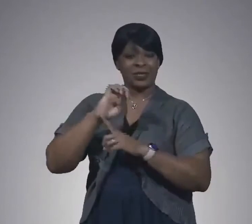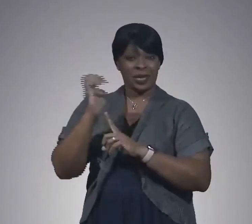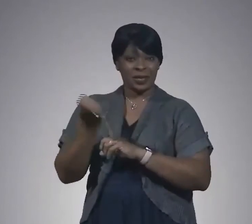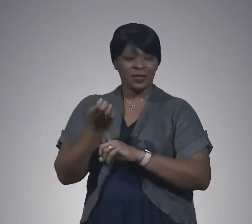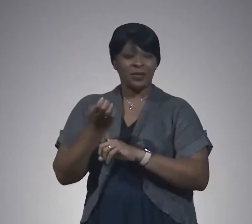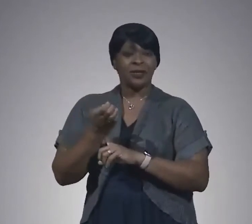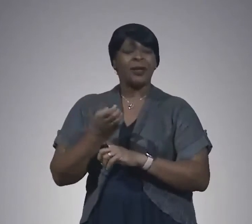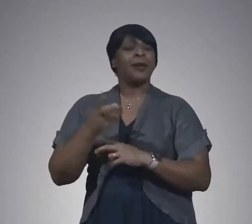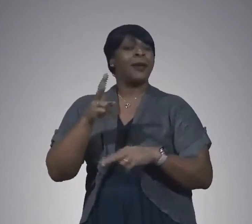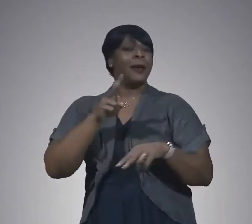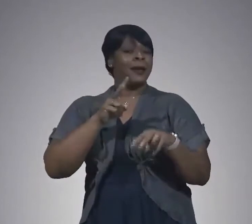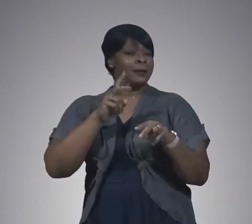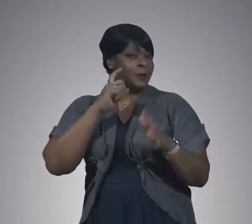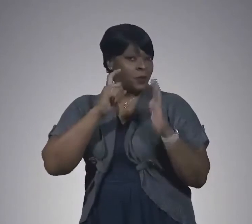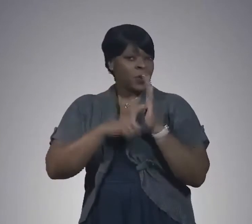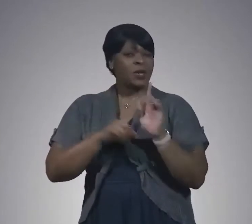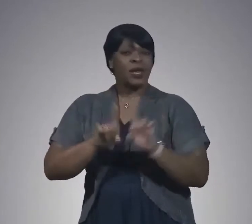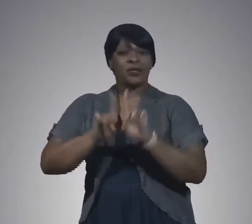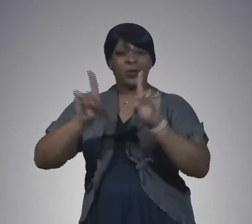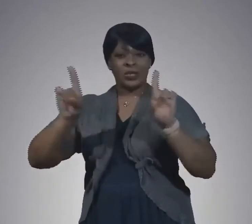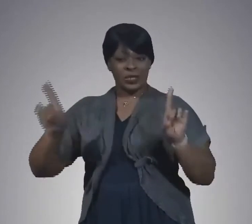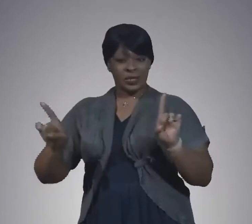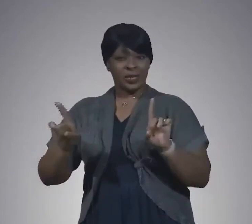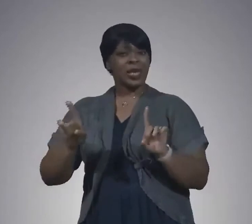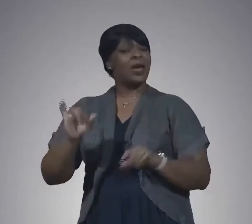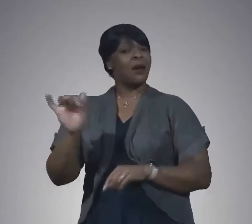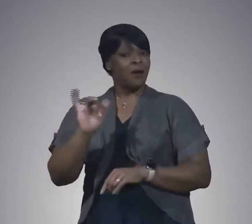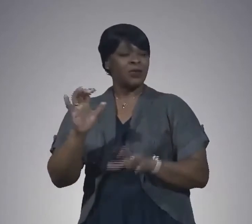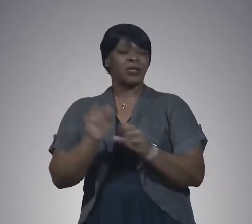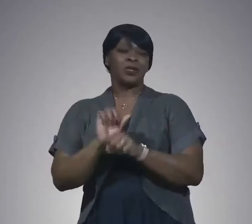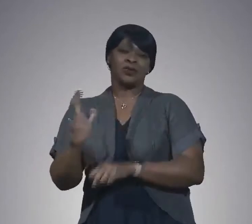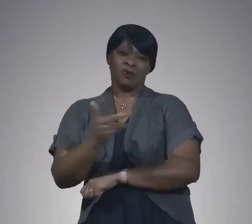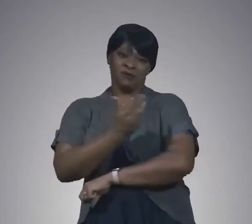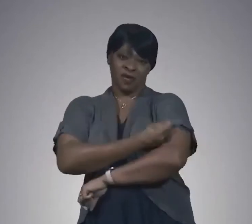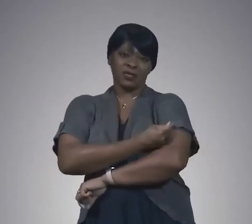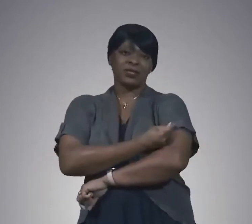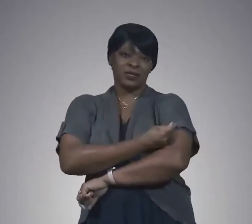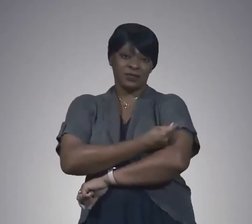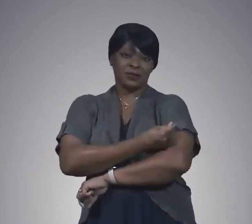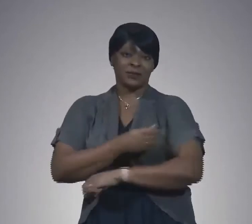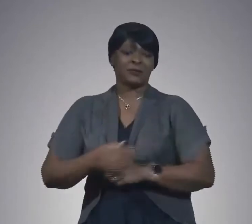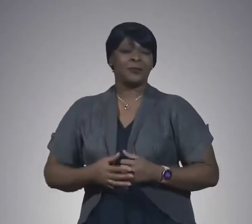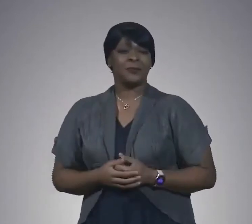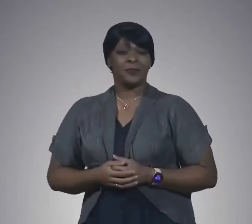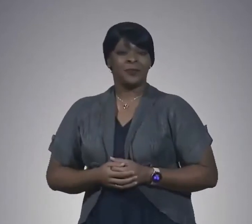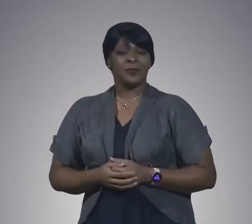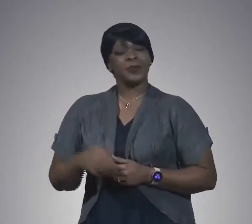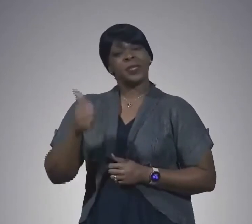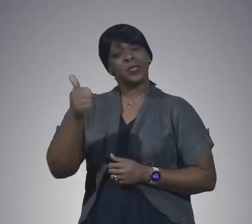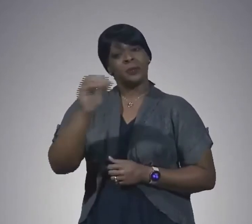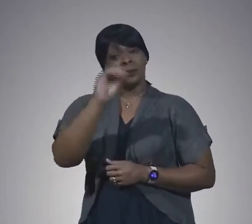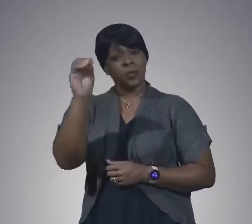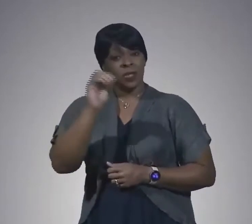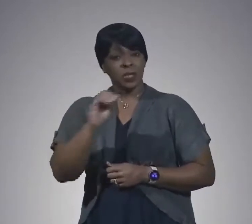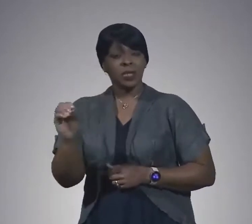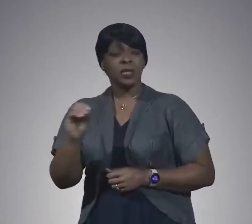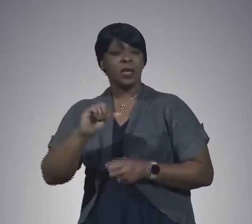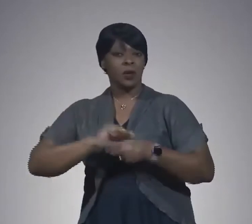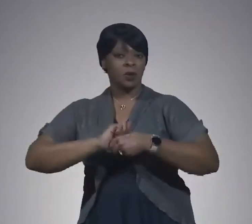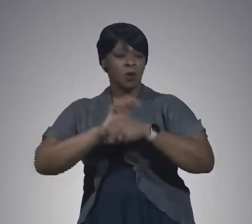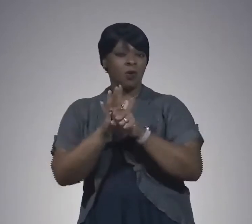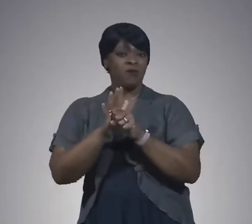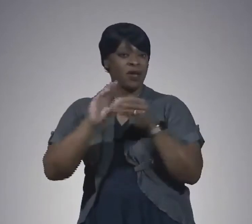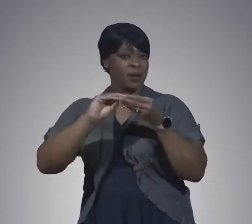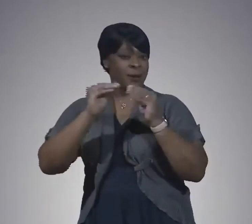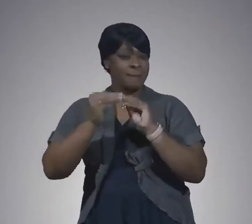observing social distancing, and most of all by getting vaccinated. About 10 percent of the COVID-19